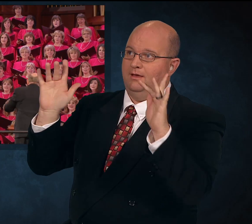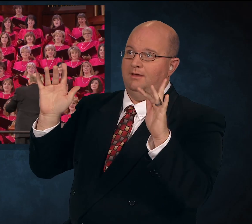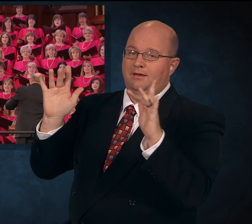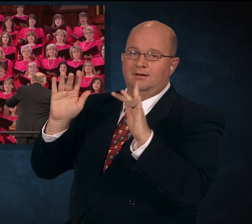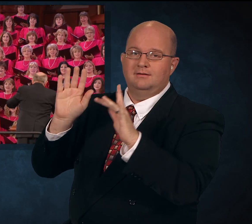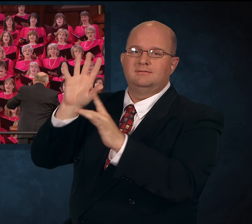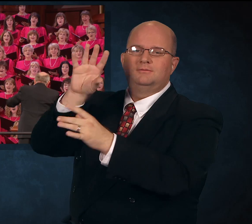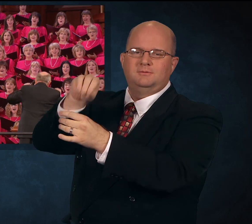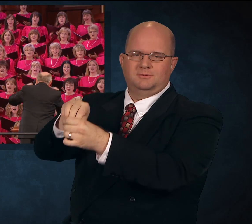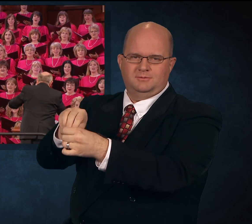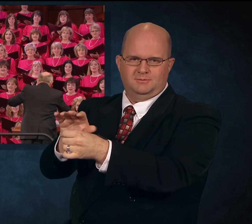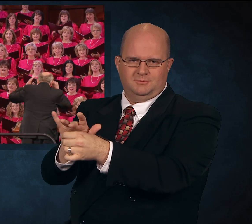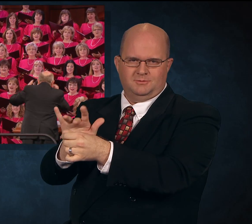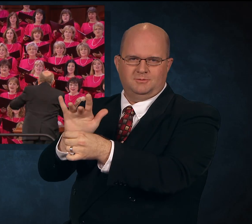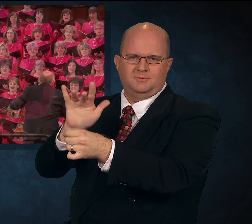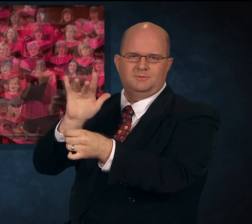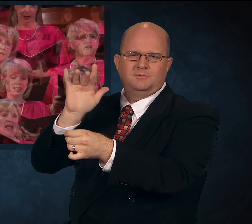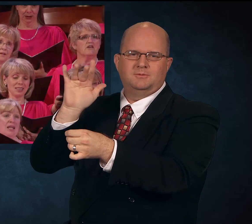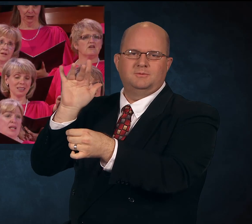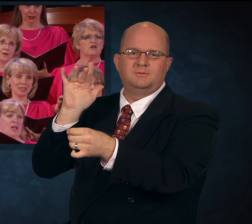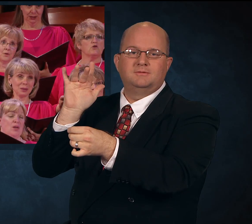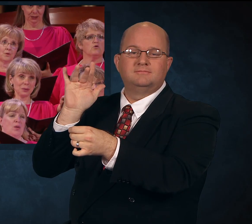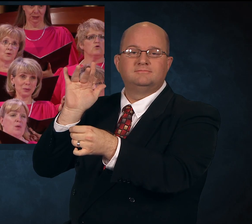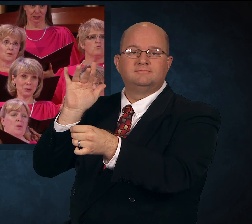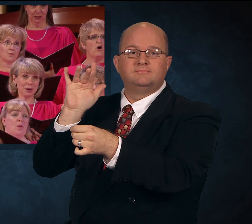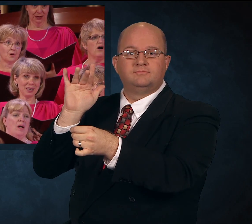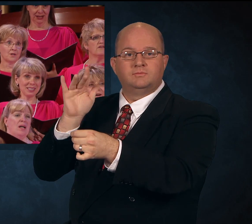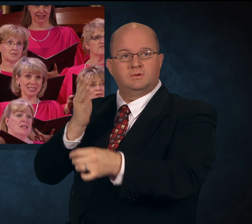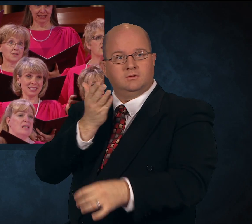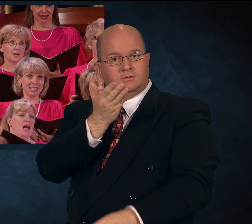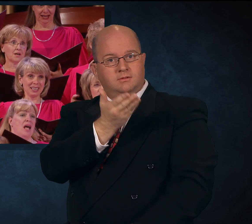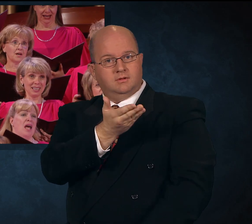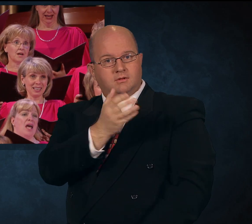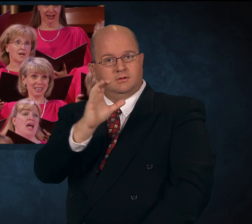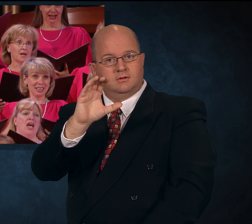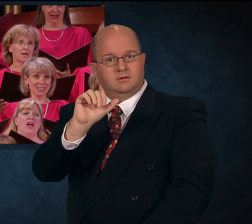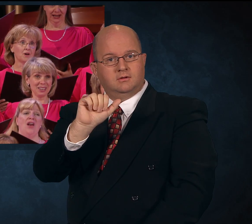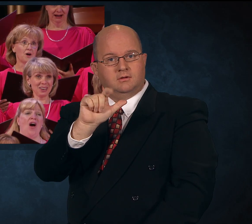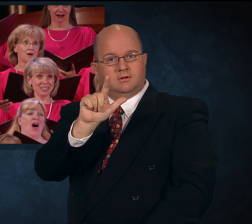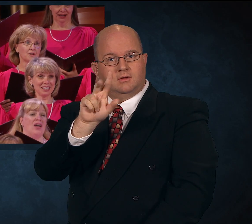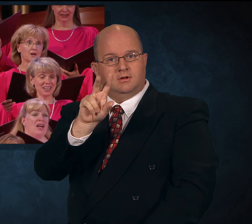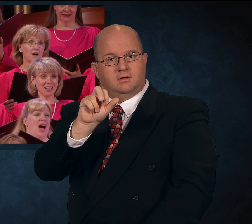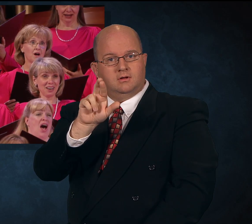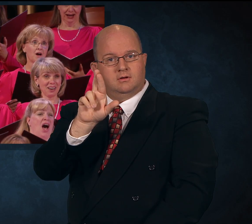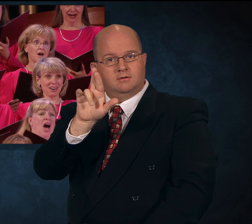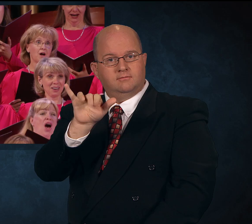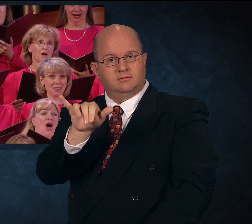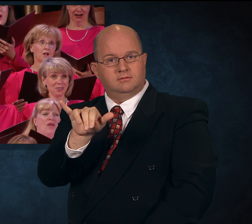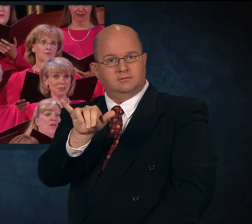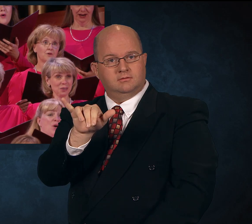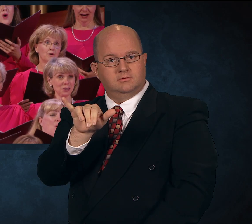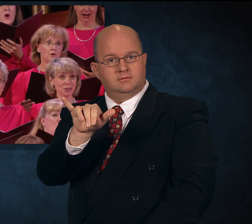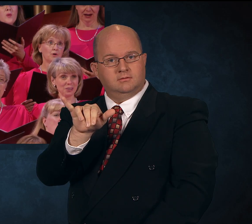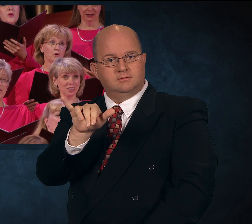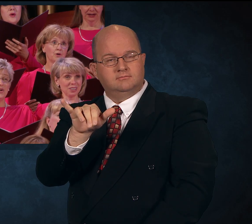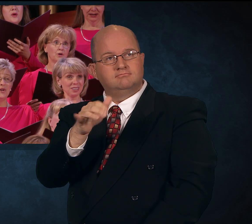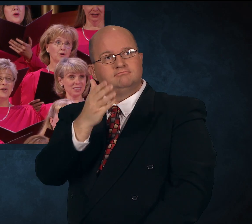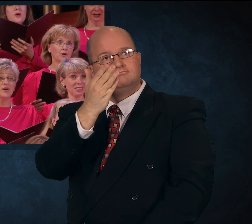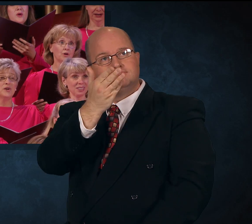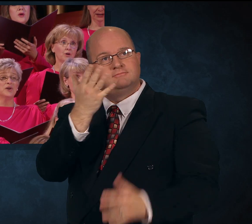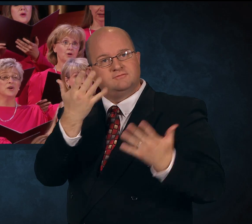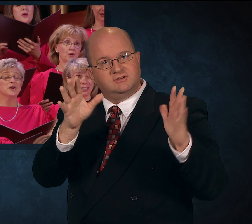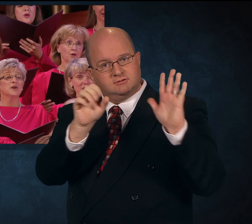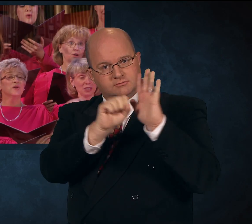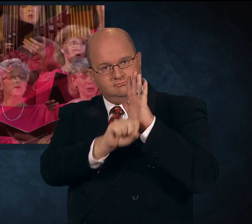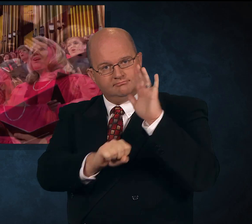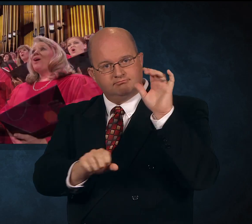is light, He who was slain on Calvary